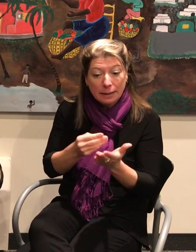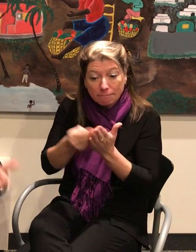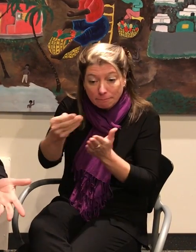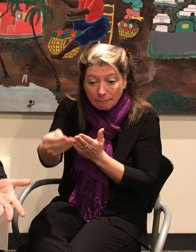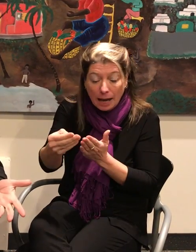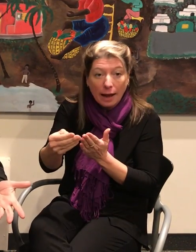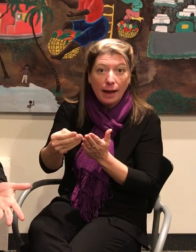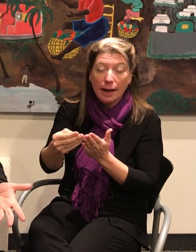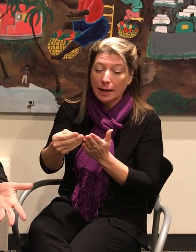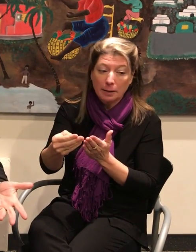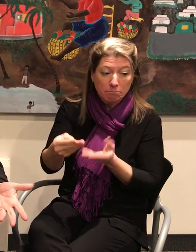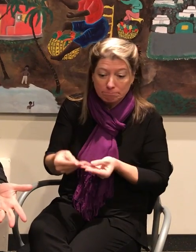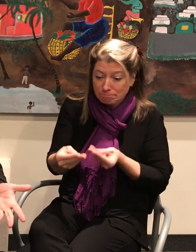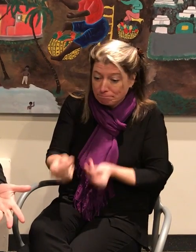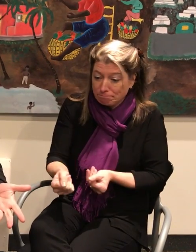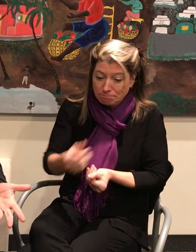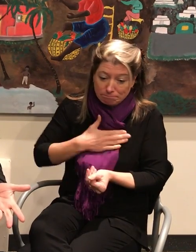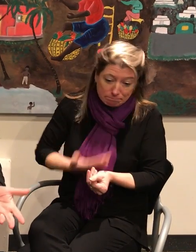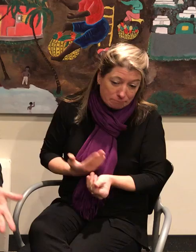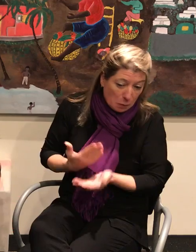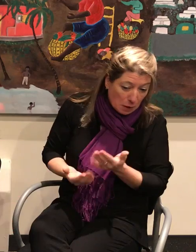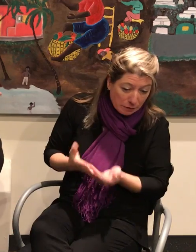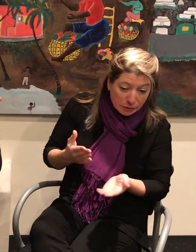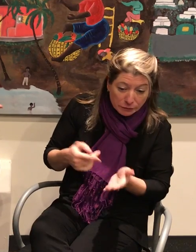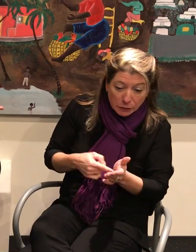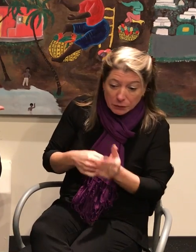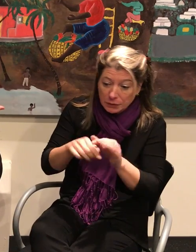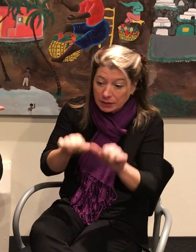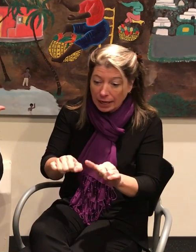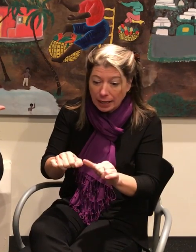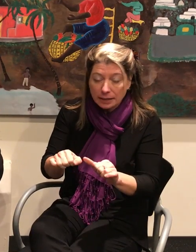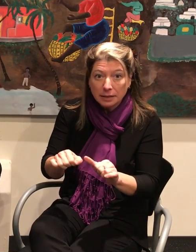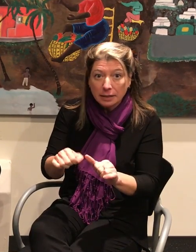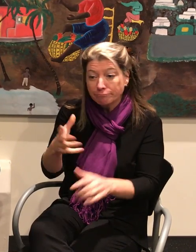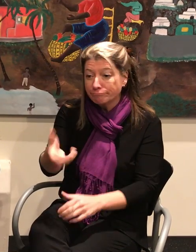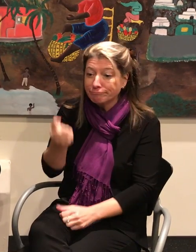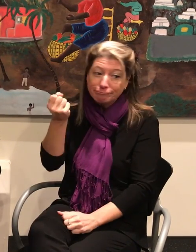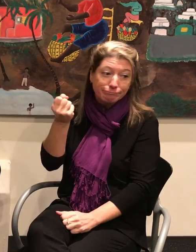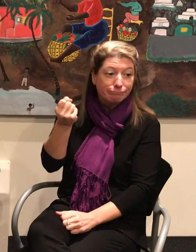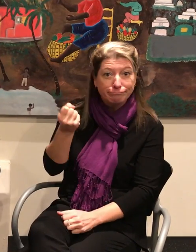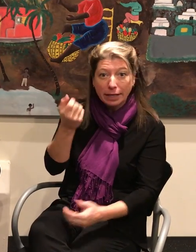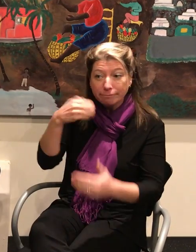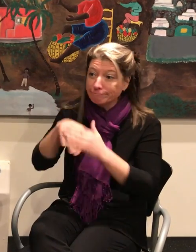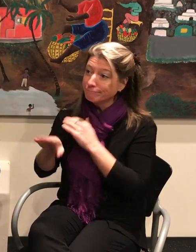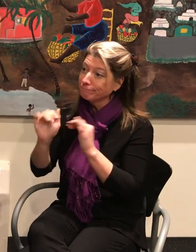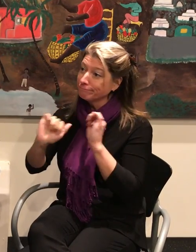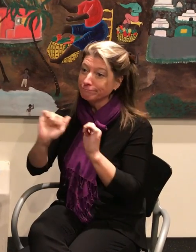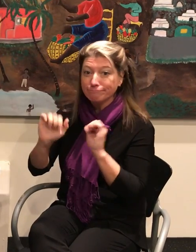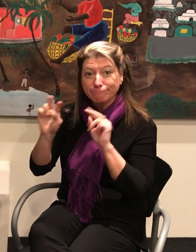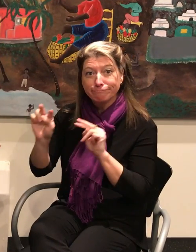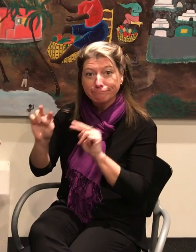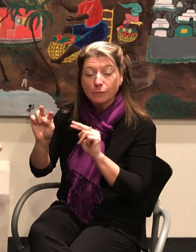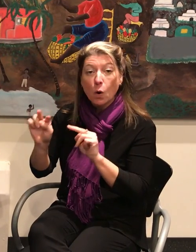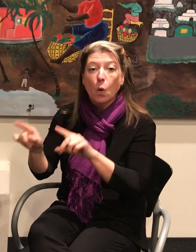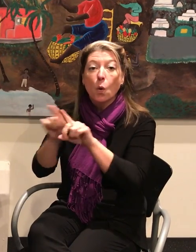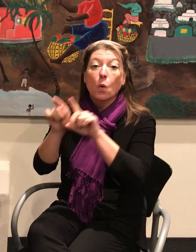put some coin in into the box office and grab your ticket or you can go online to chinookseries